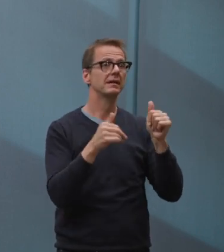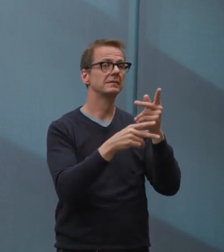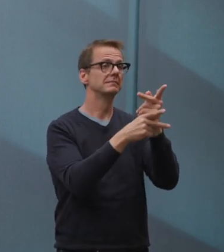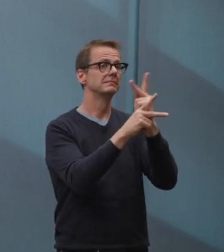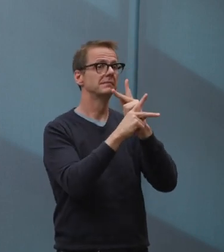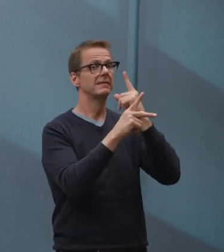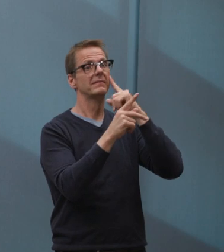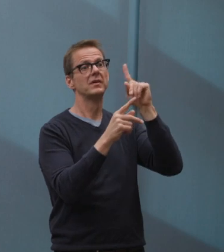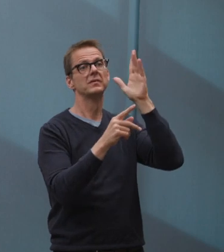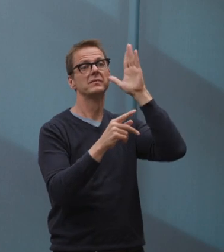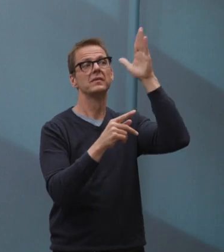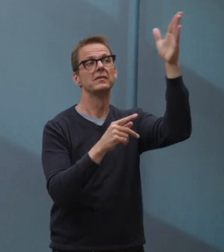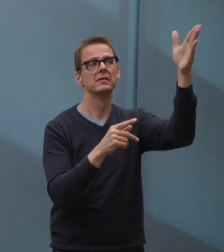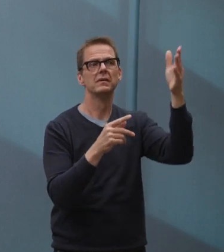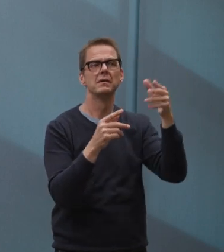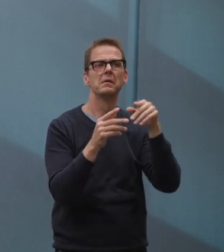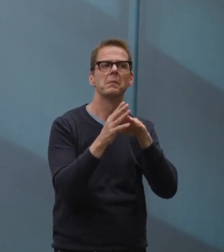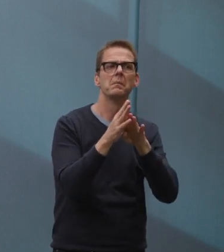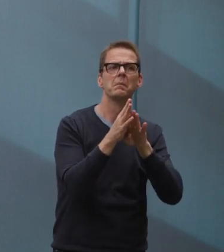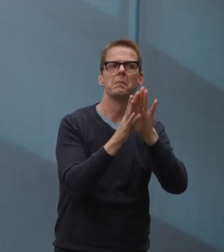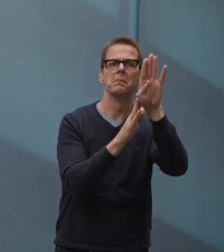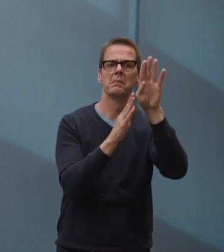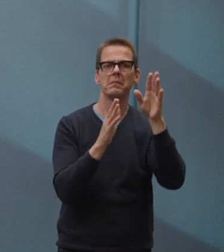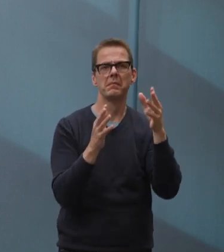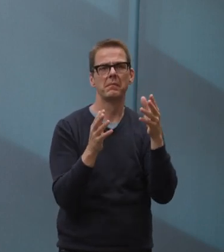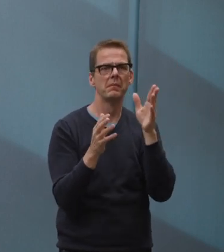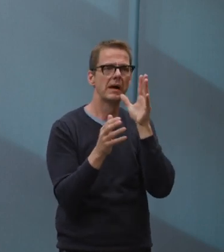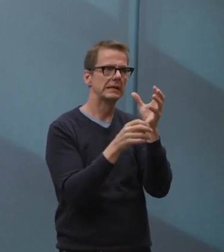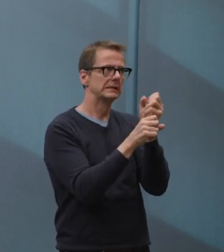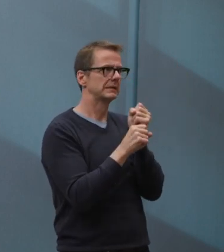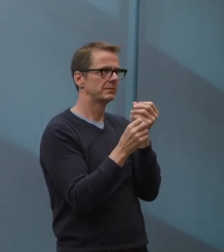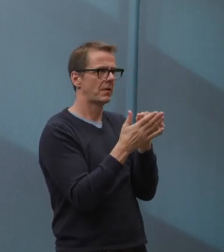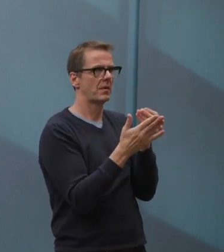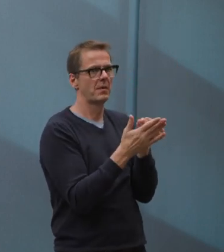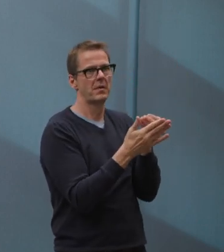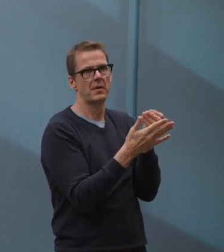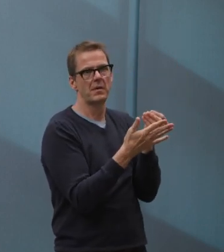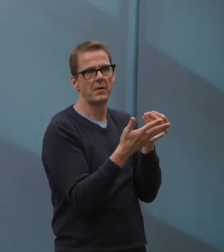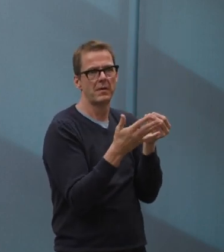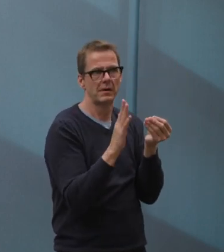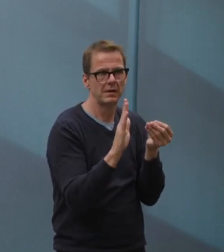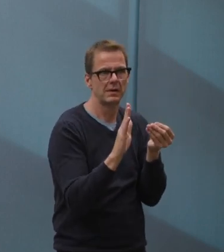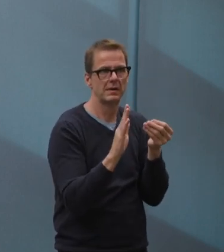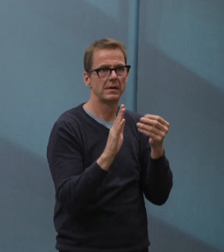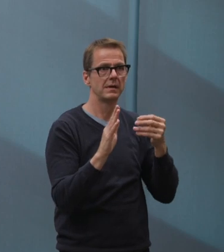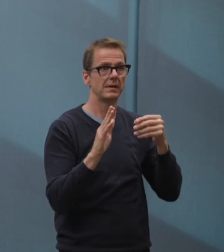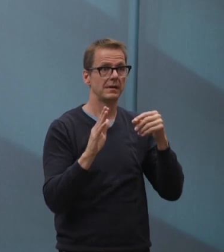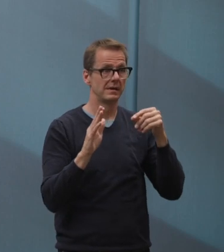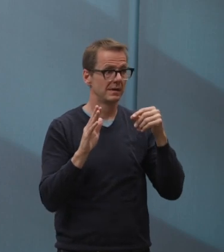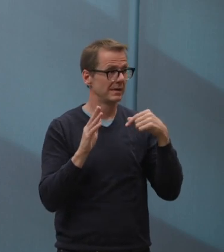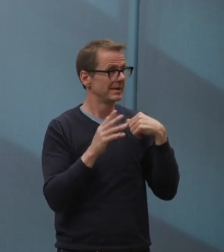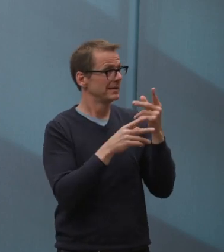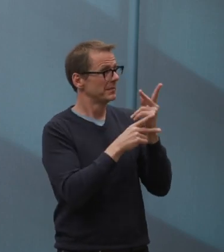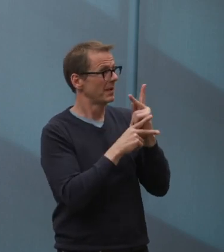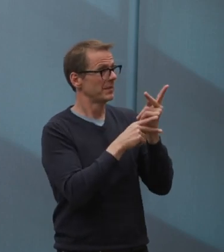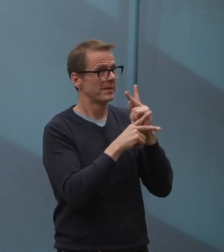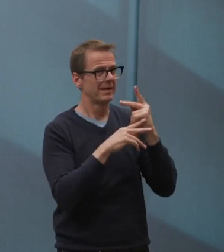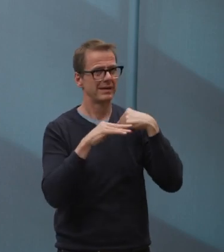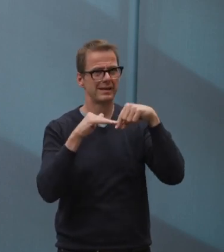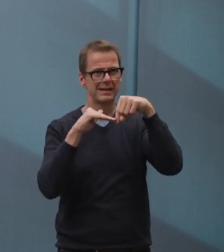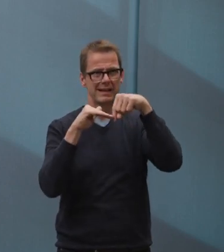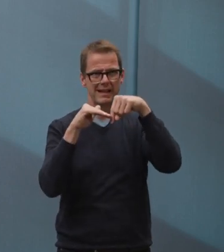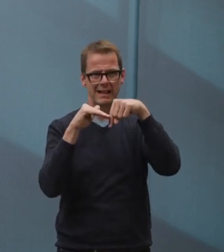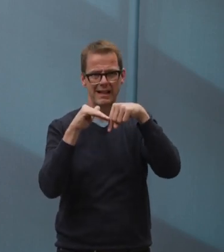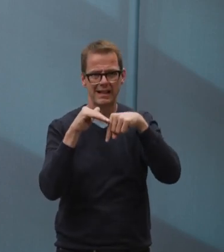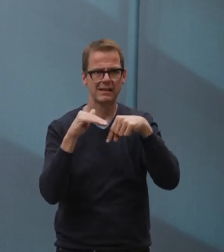hope of recovery that's going to refill those coffers, that's a more attractive and viable option. But that doesn't